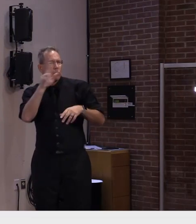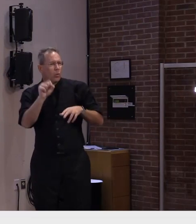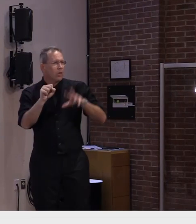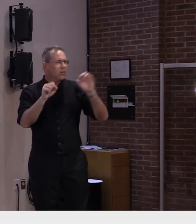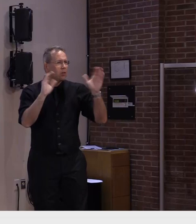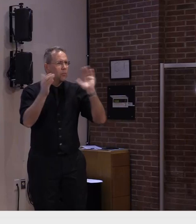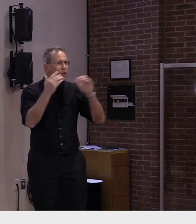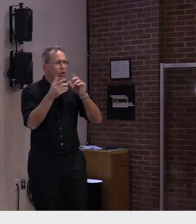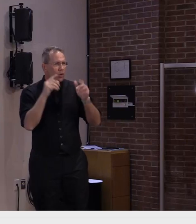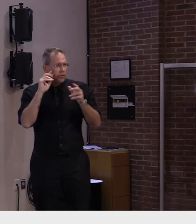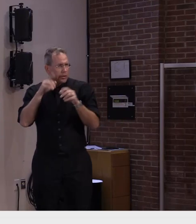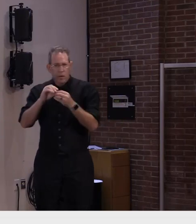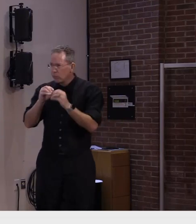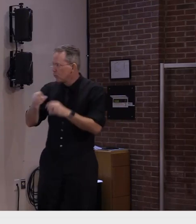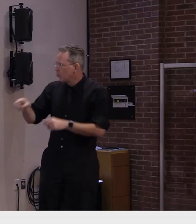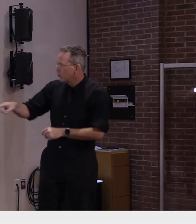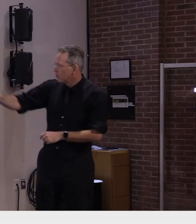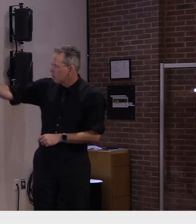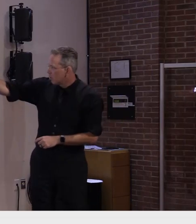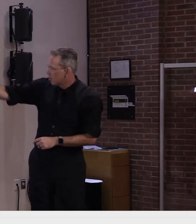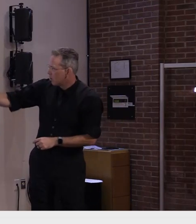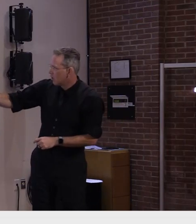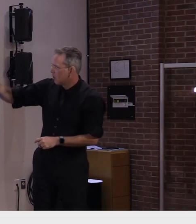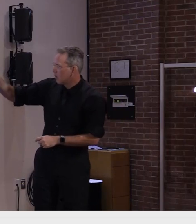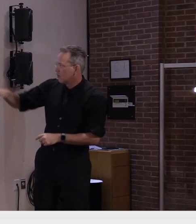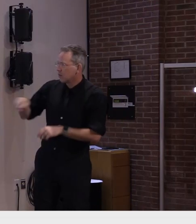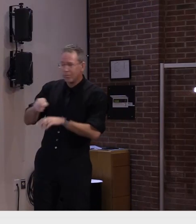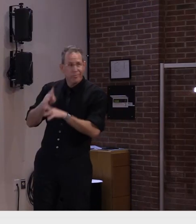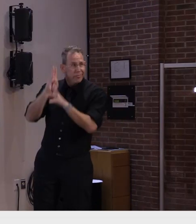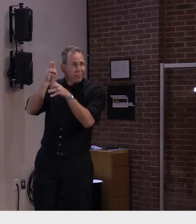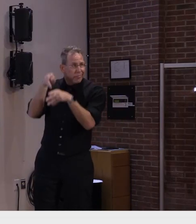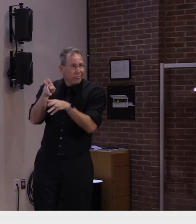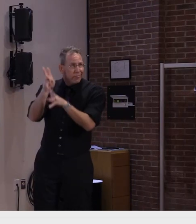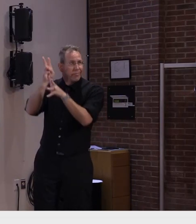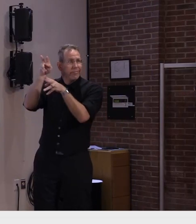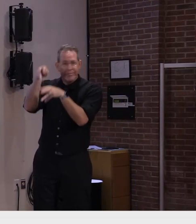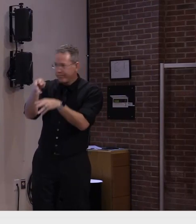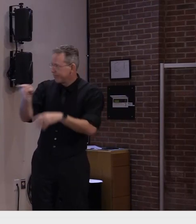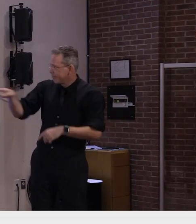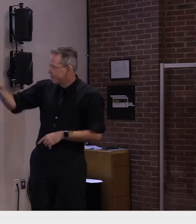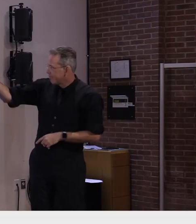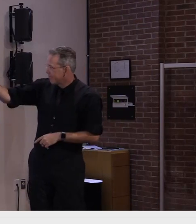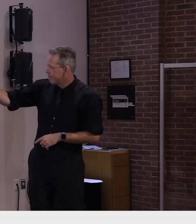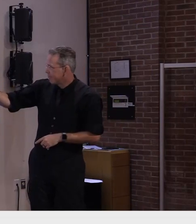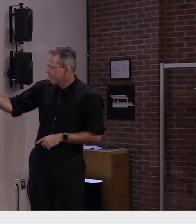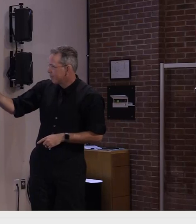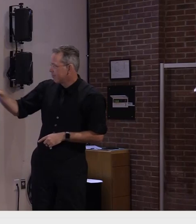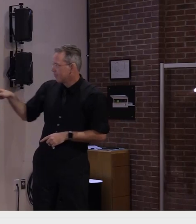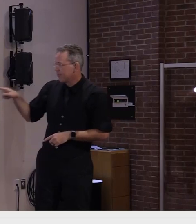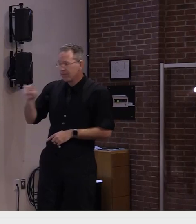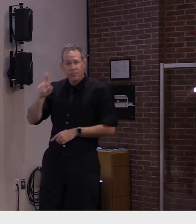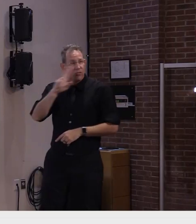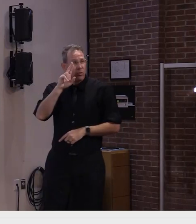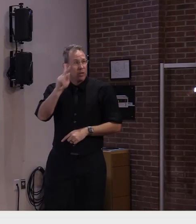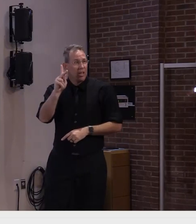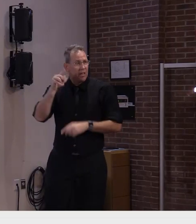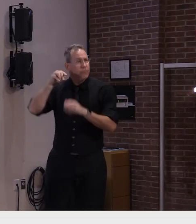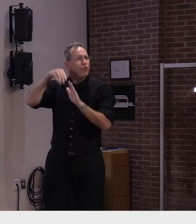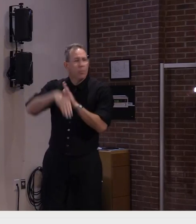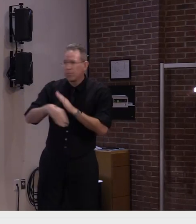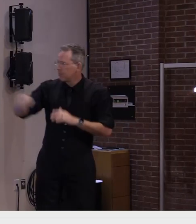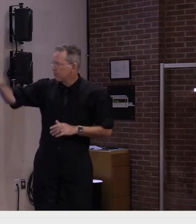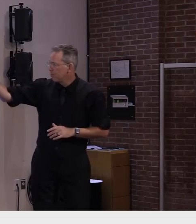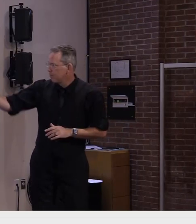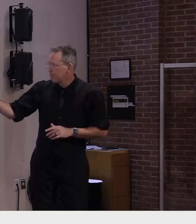timeline so at the moment that their cases started to rise because of delta that is the moment here shown as the zero date